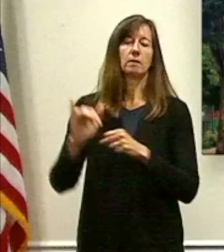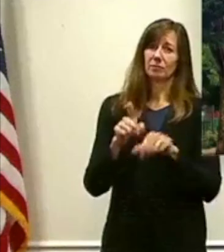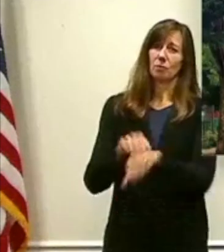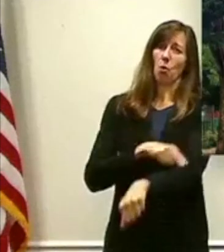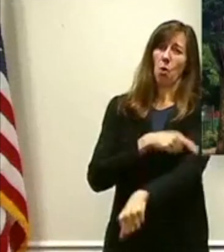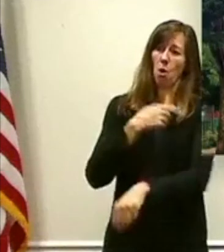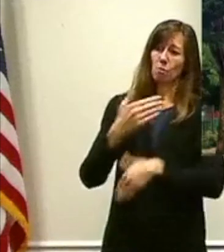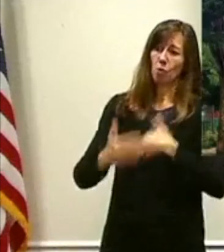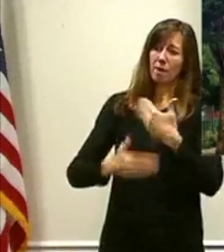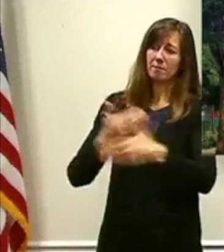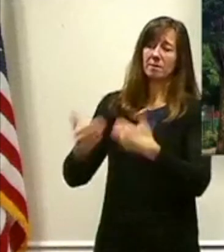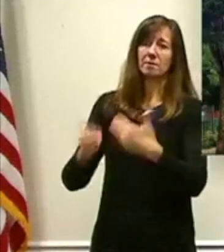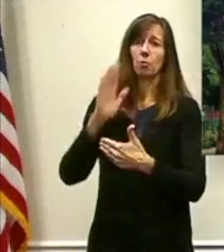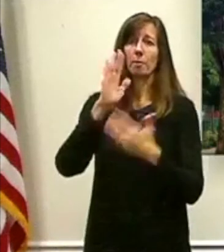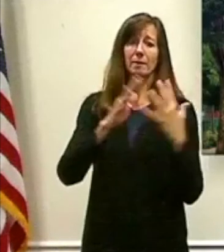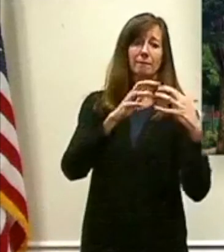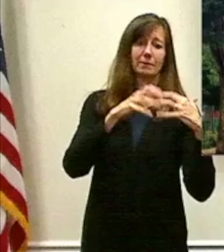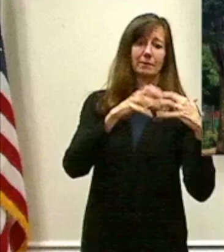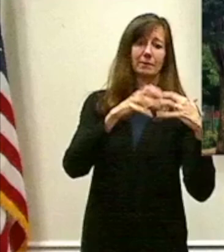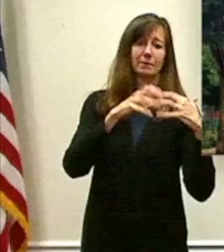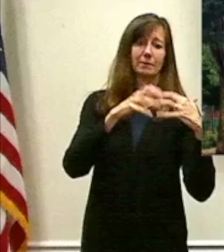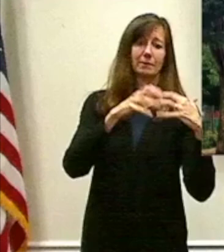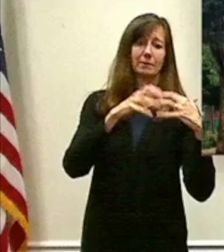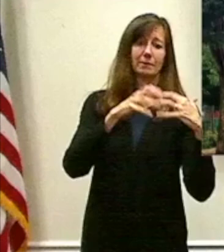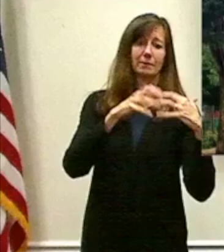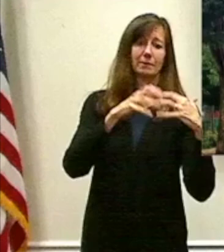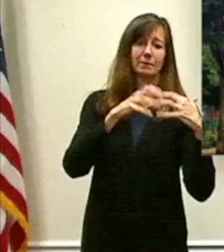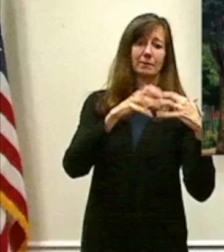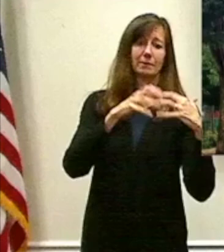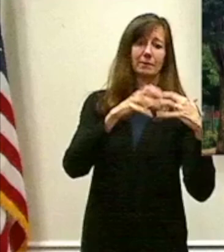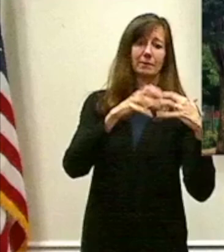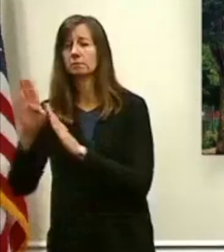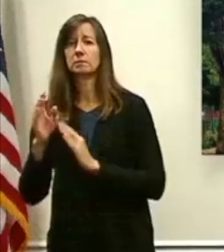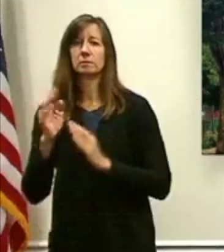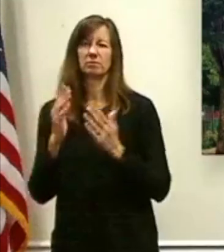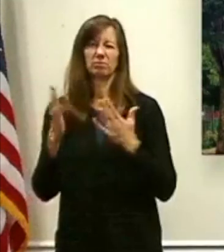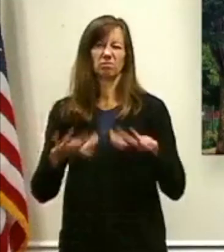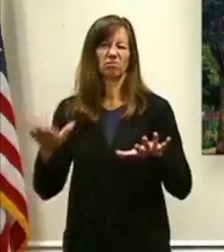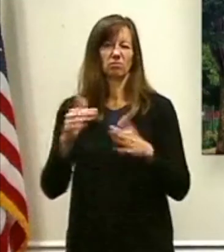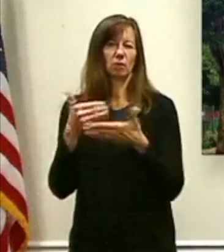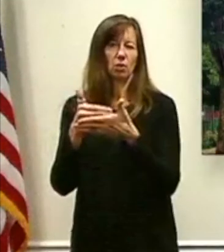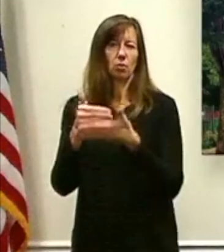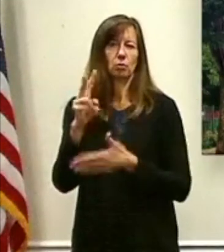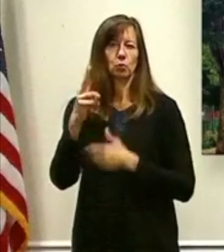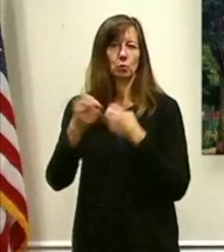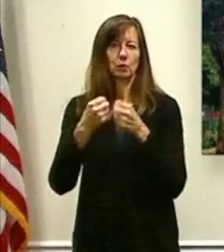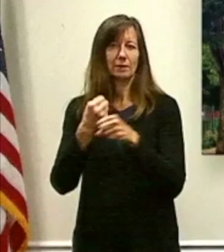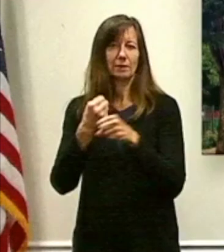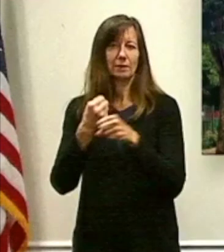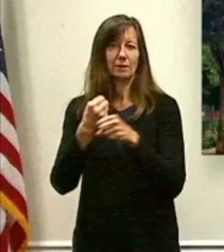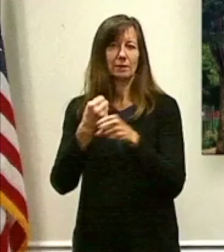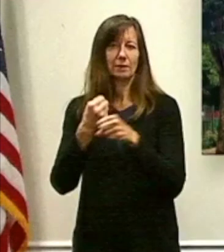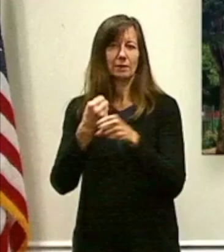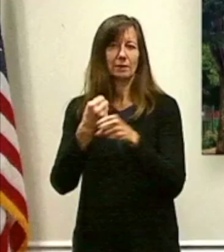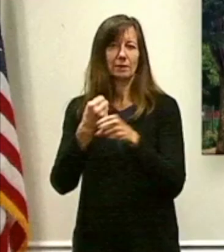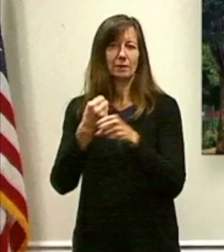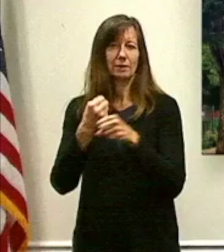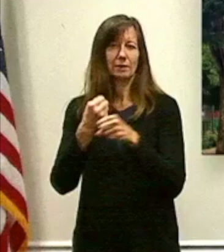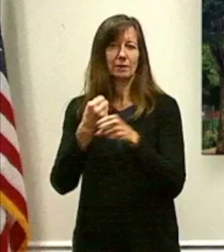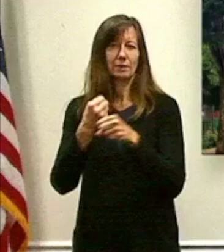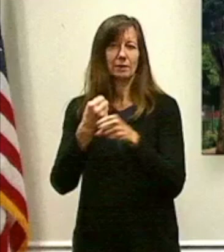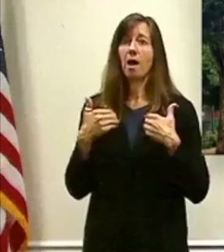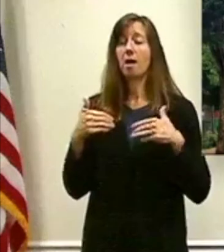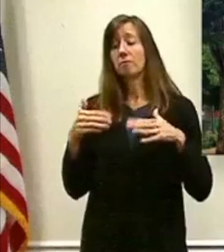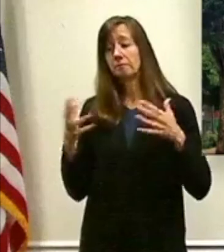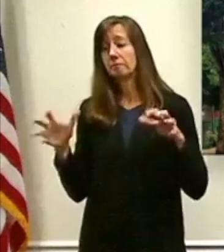development, but there'll be some steps in between that the property will be useful and we'll be able to have some engaging activities on site in the meantime. So